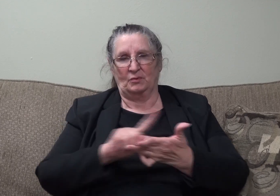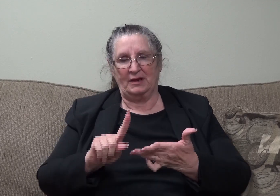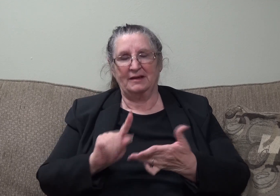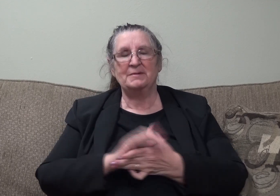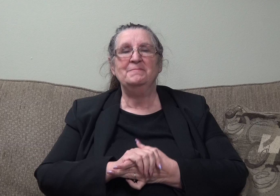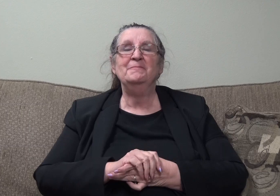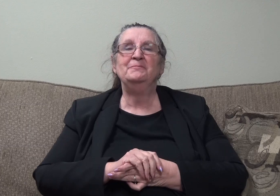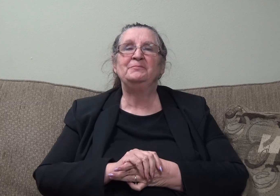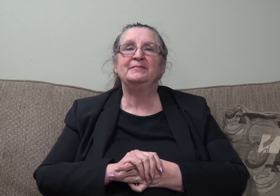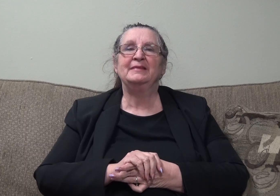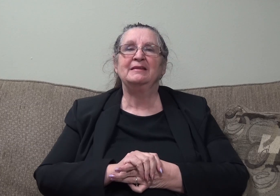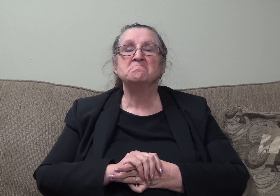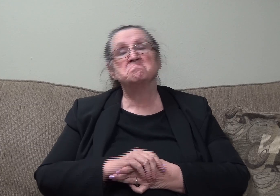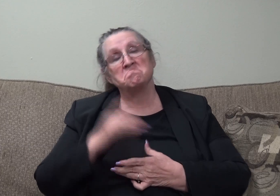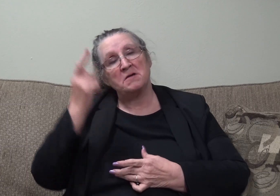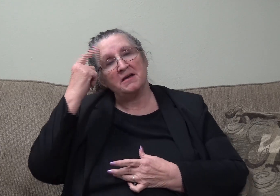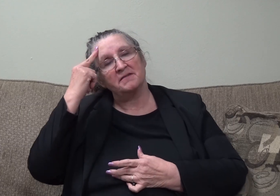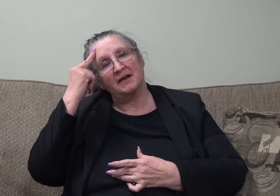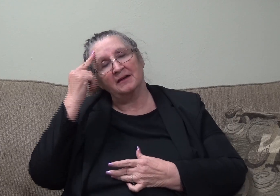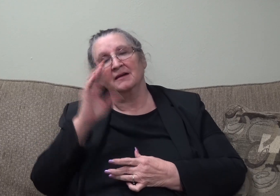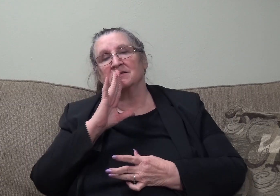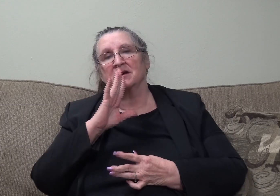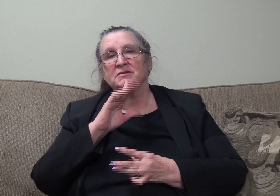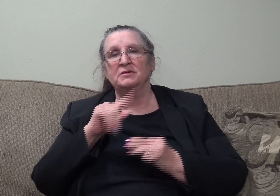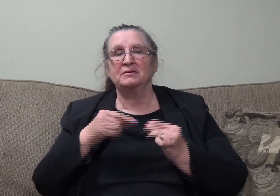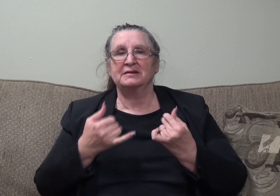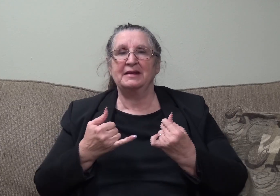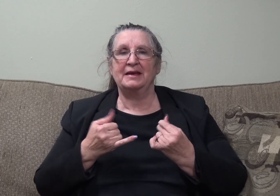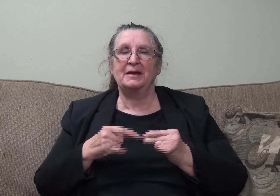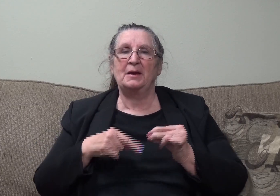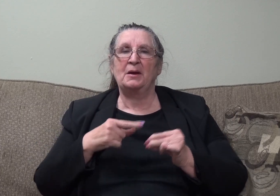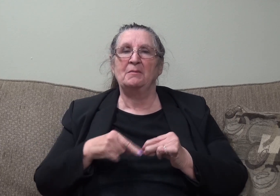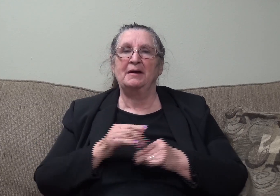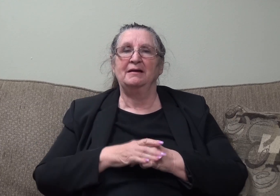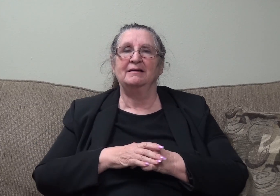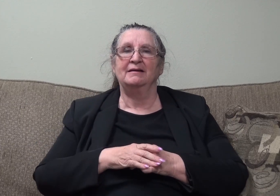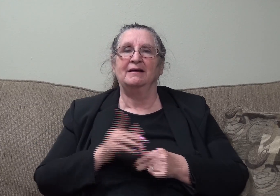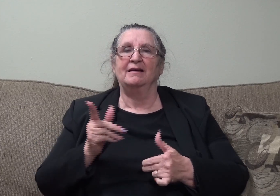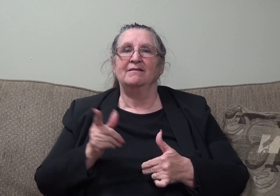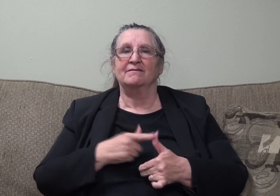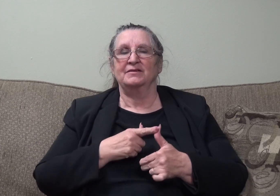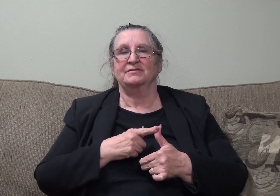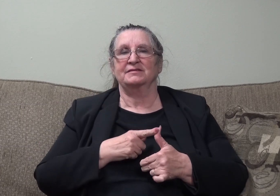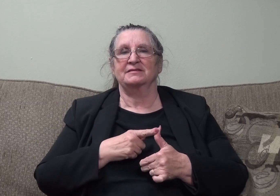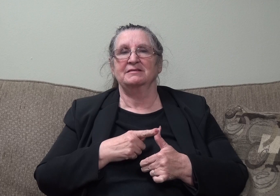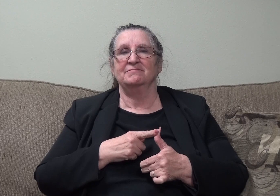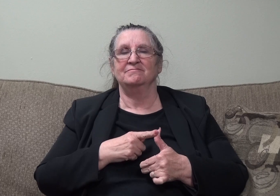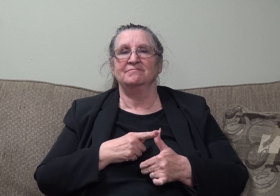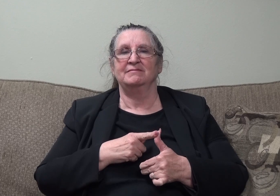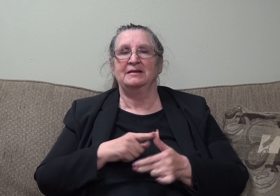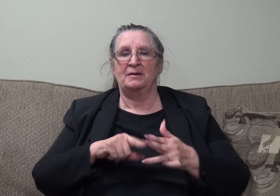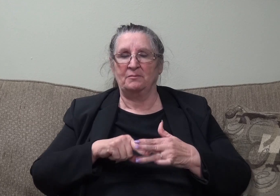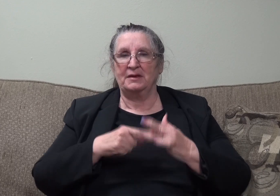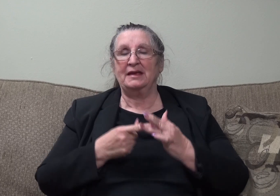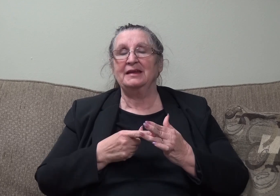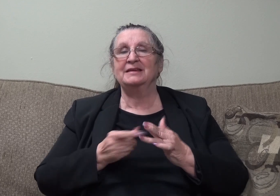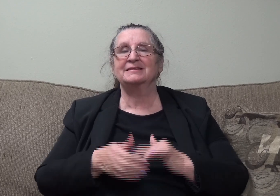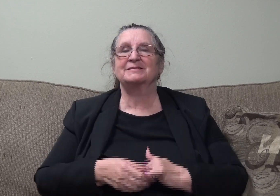I figured I will talk to you today about firsts and beginnings and